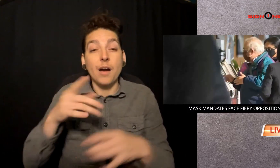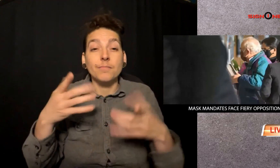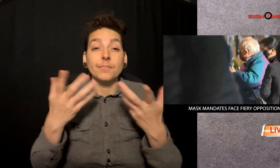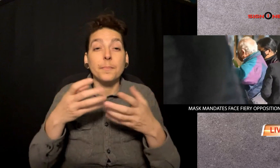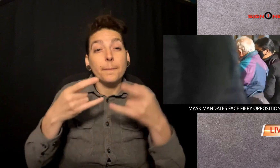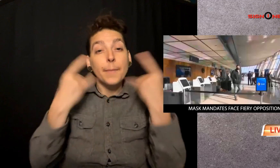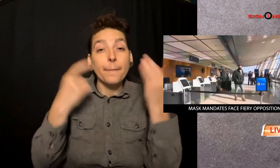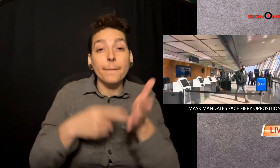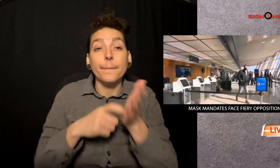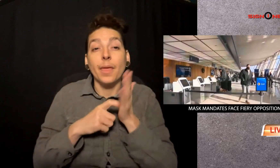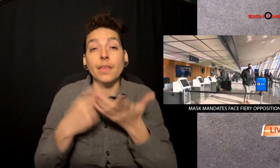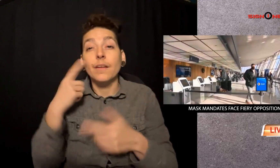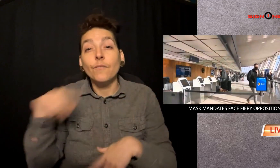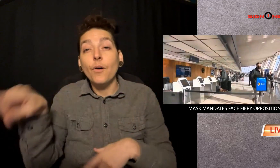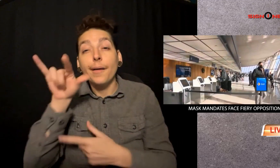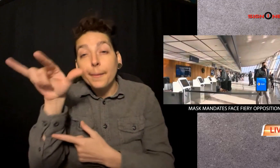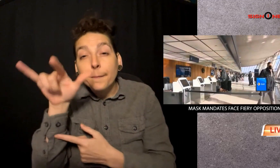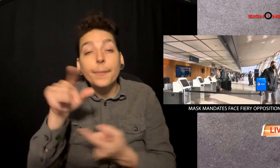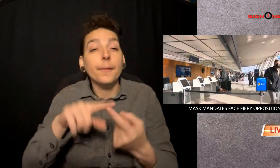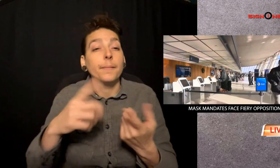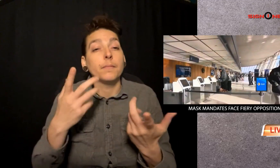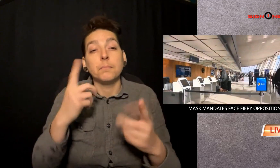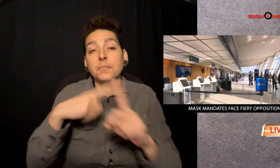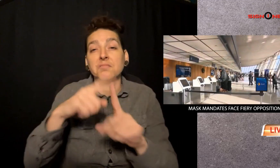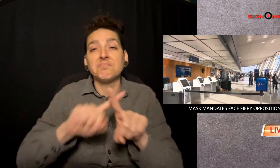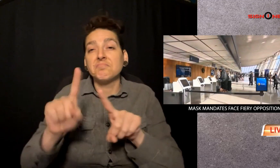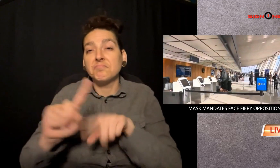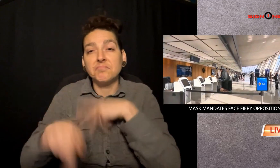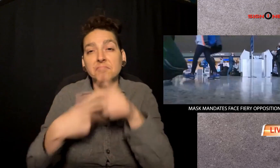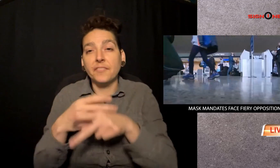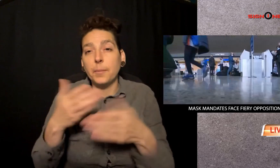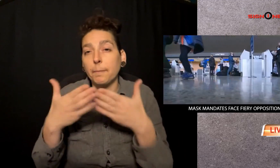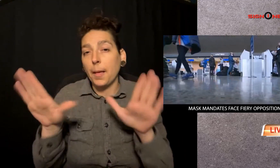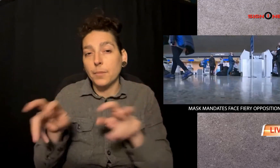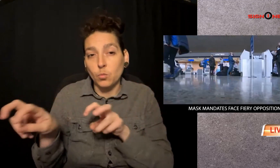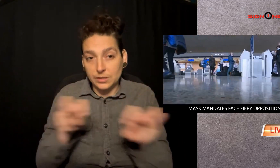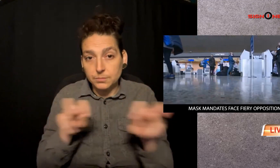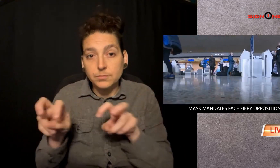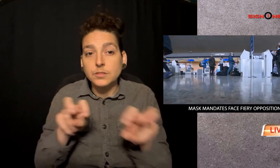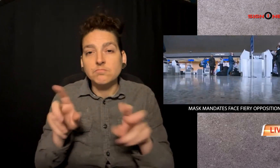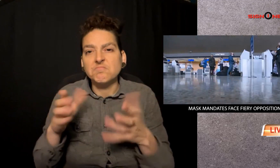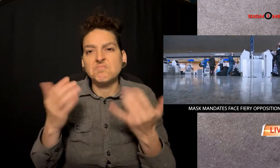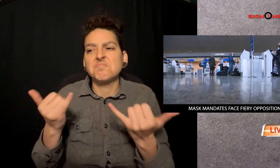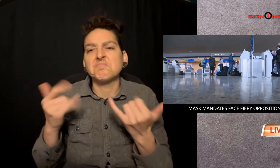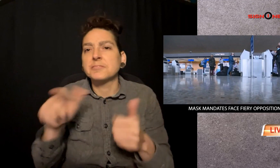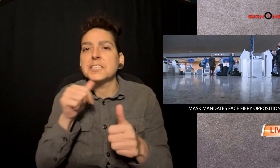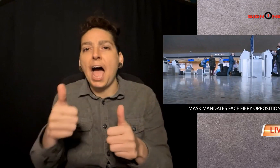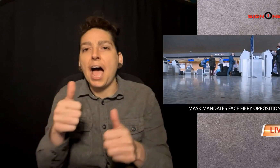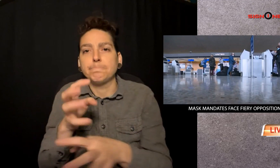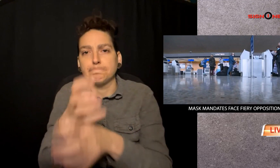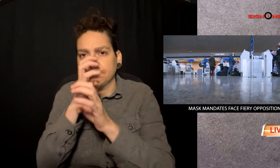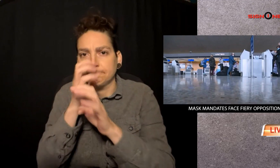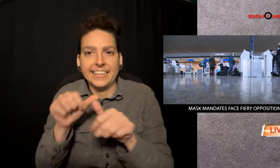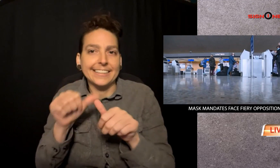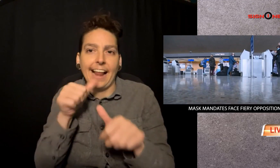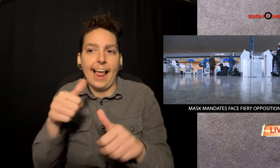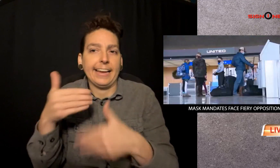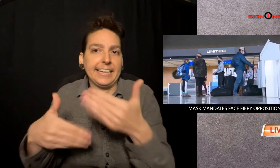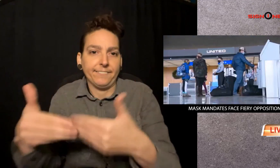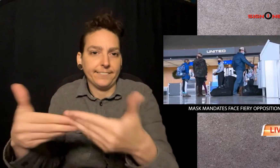The Biden administration's nationwide mask mandate for airplanes and other forms of public transportation is